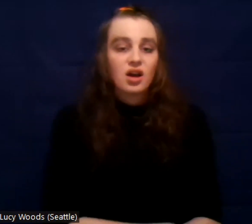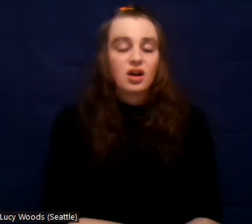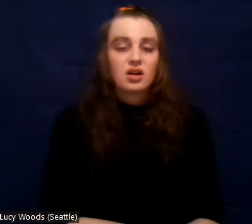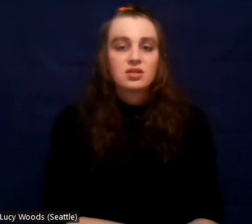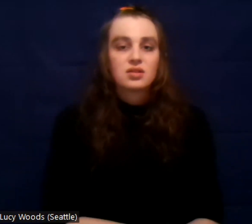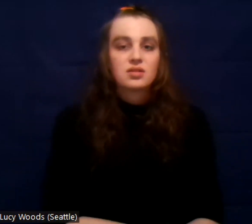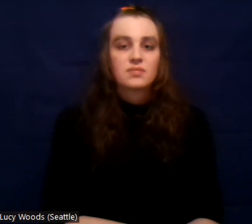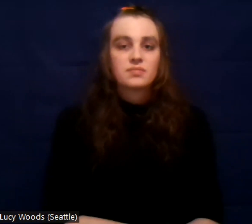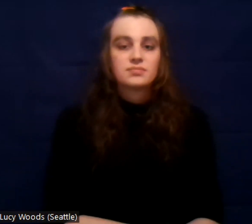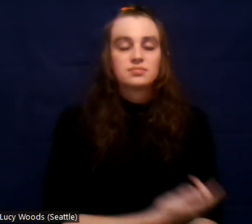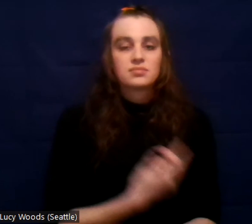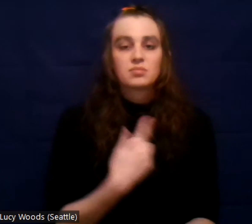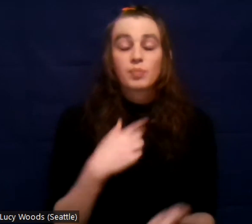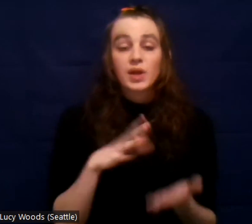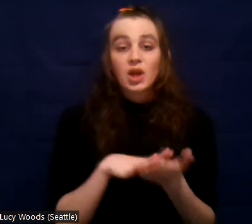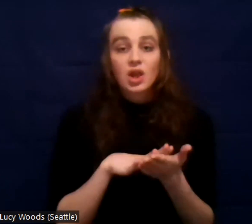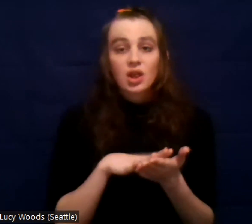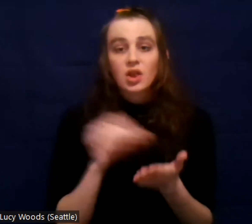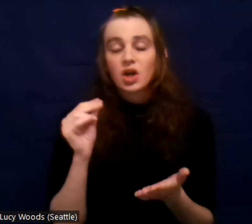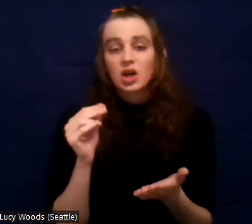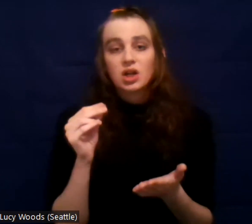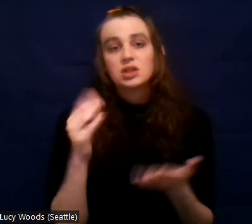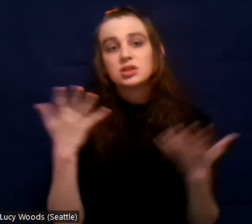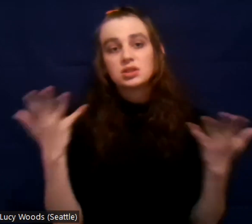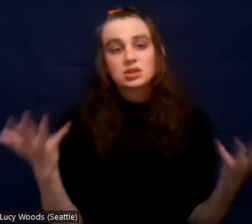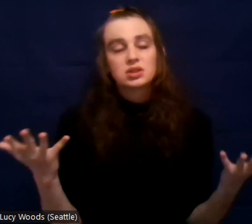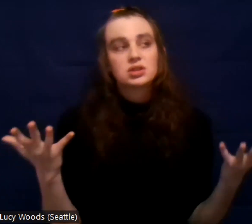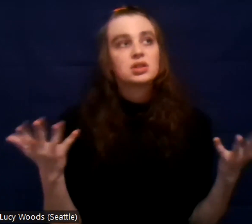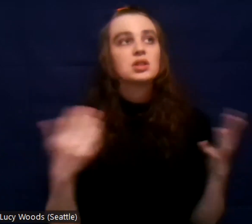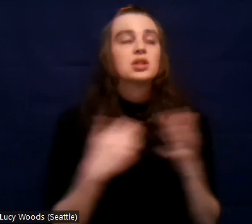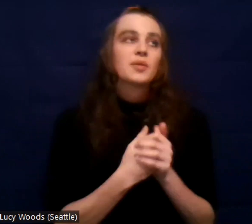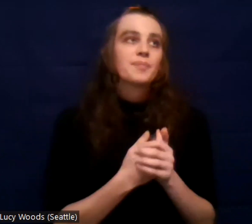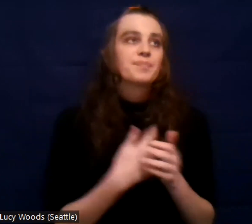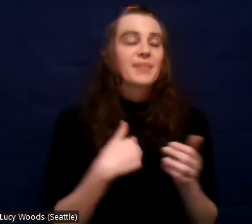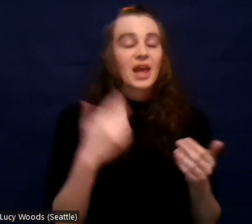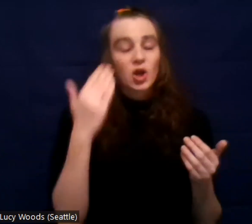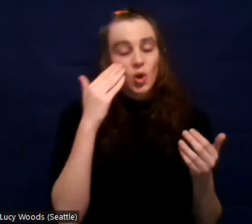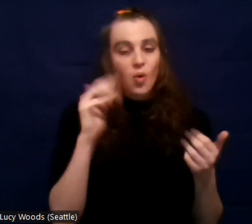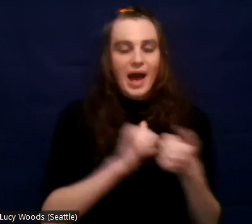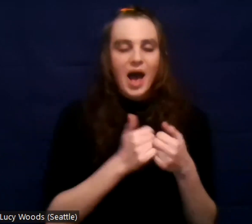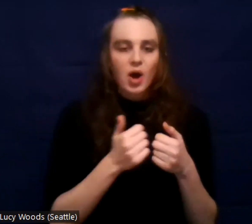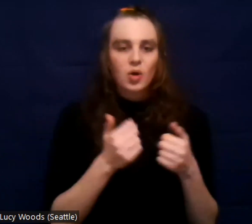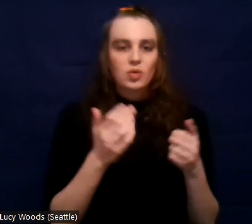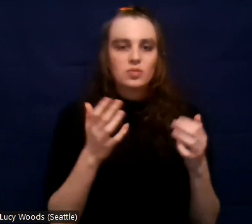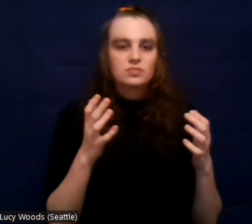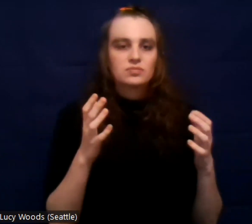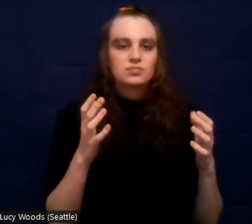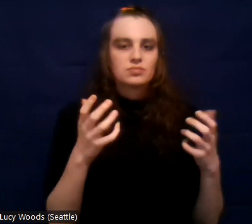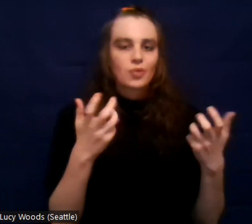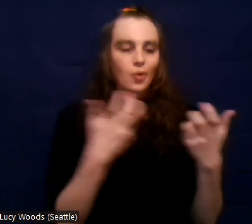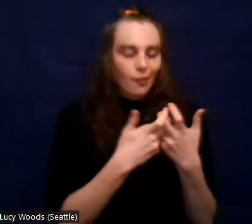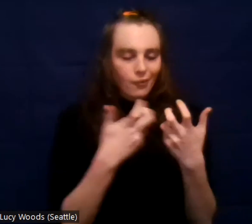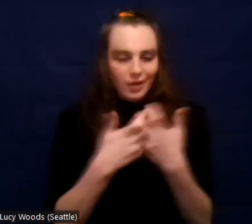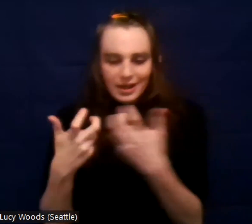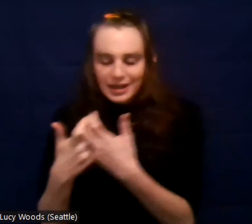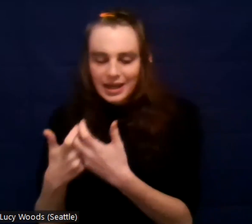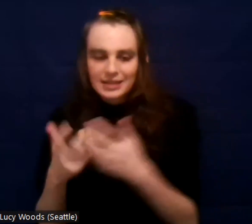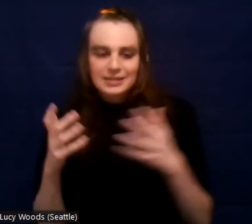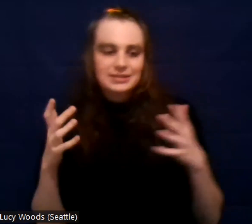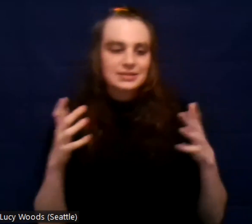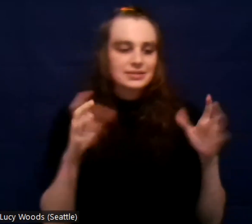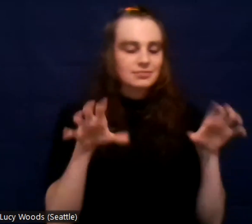I learned that I know how to get a group of people together and, and host activities